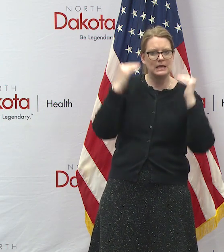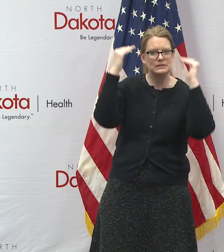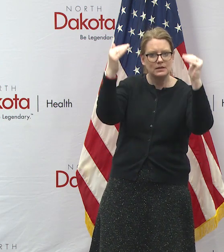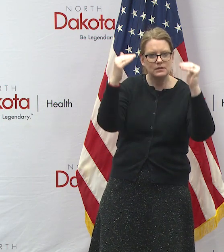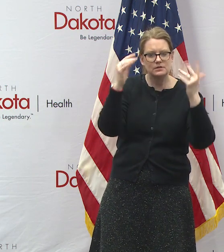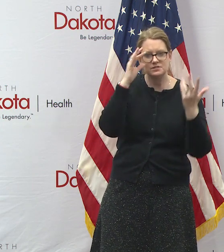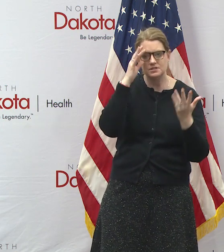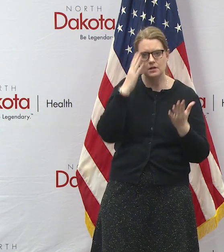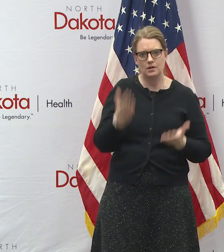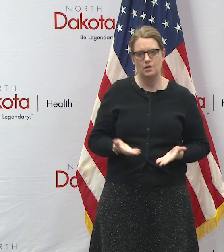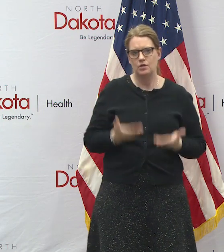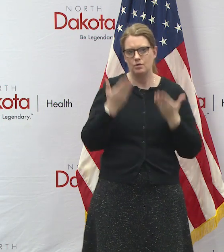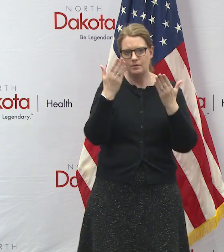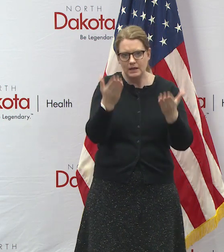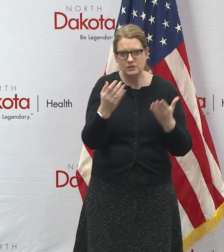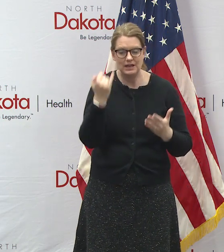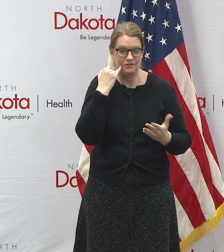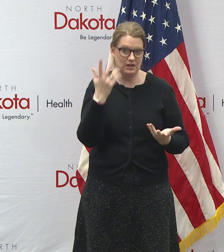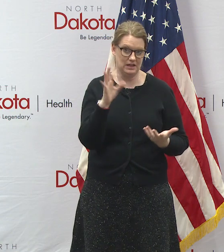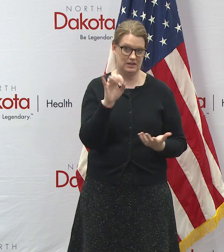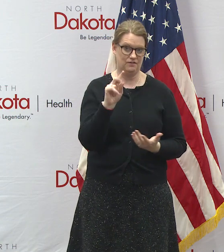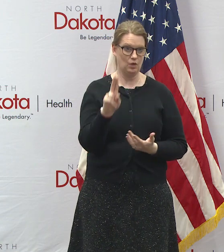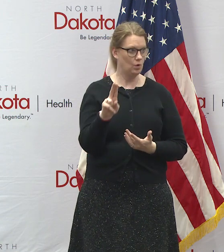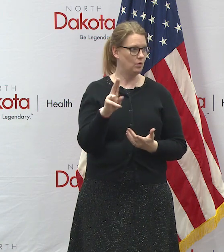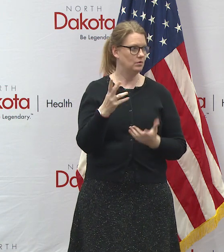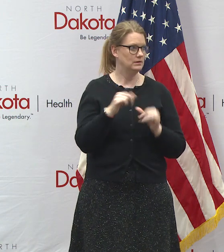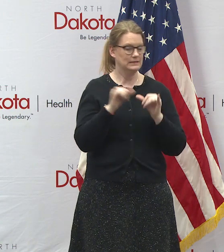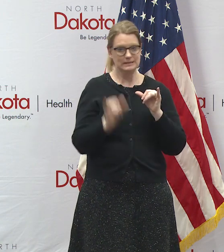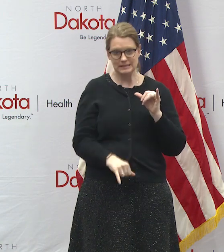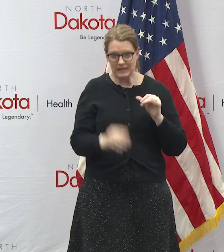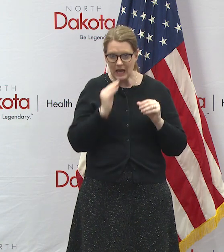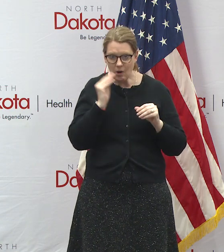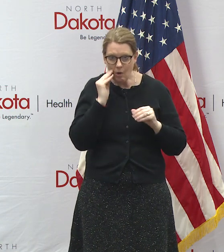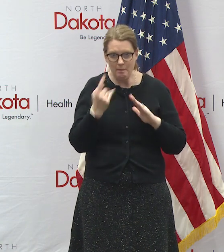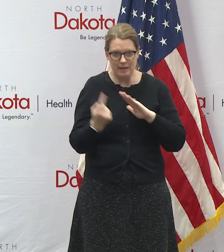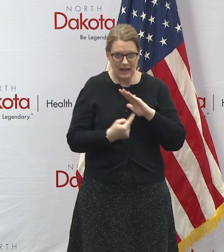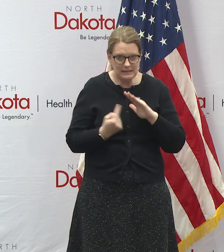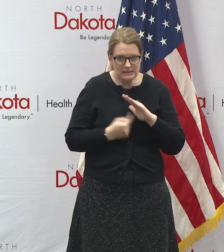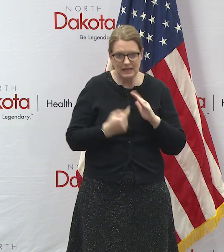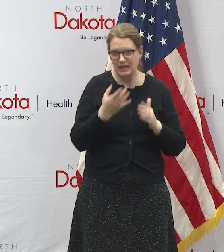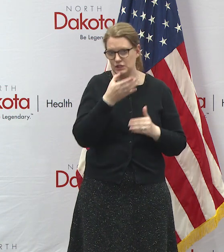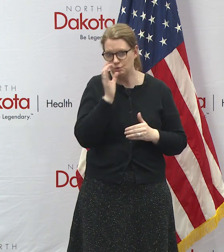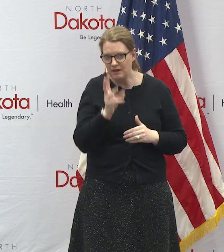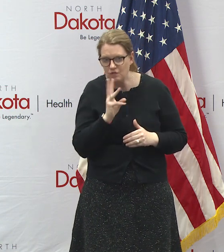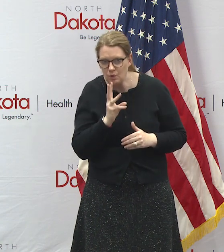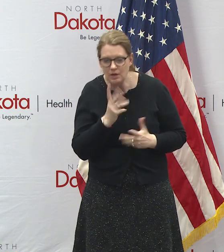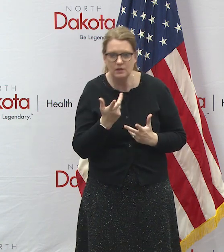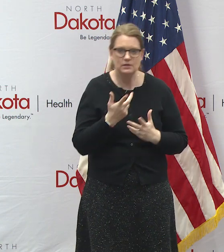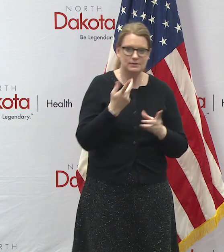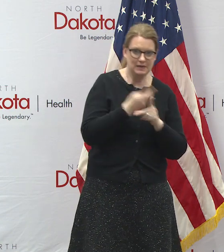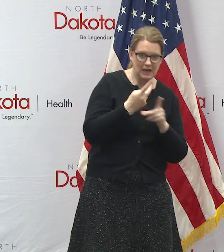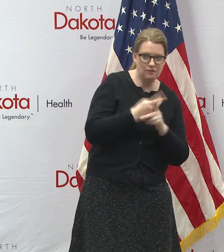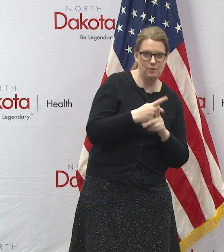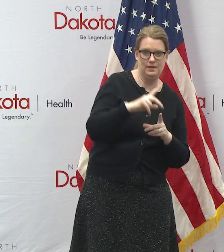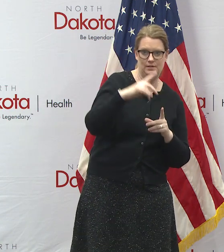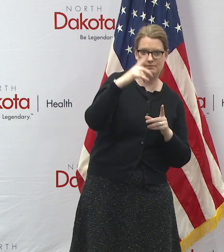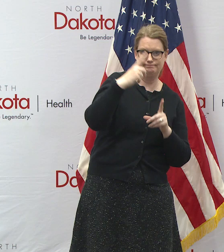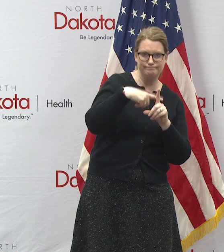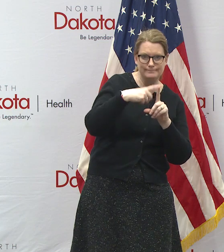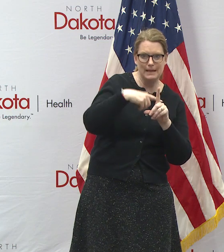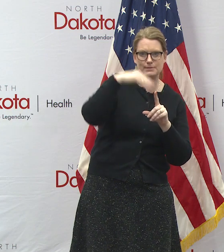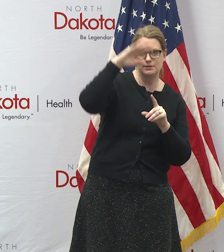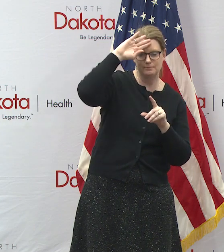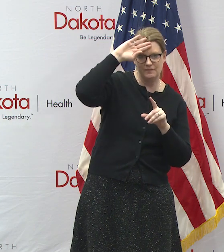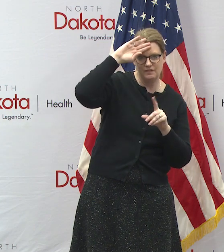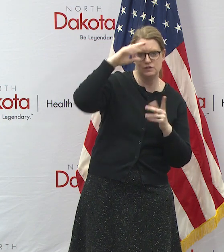the recommendation like would be if you get the flu which is you know stay home isolate drink fluids uh watch your temperature all the guidance they would they